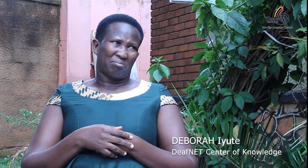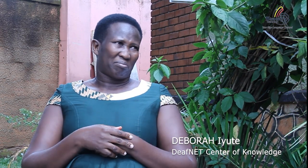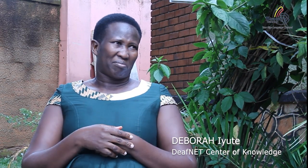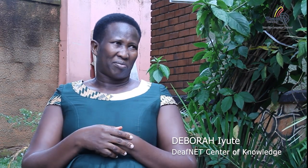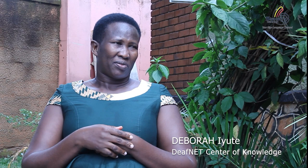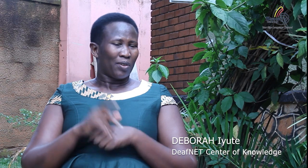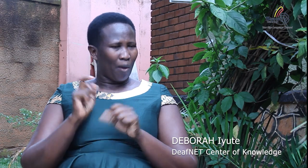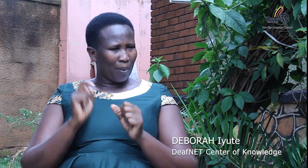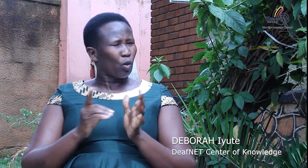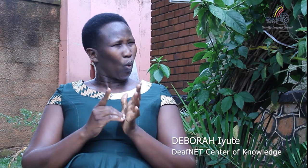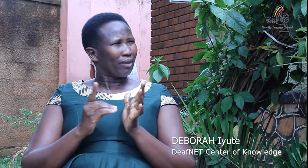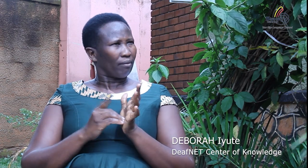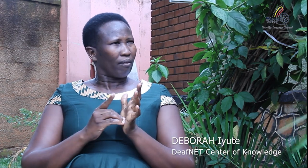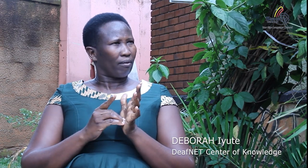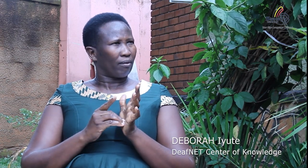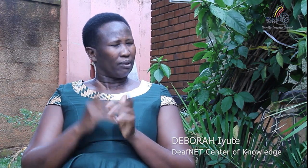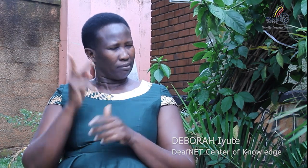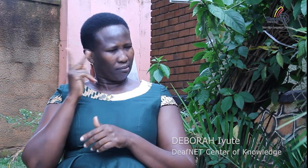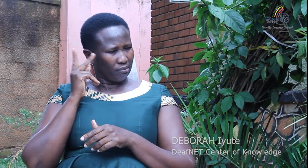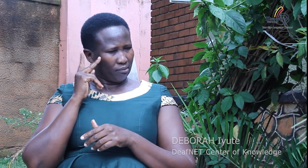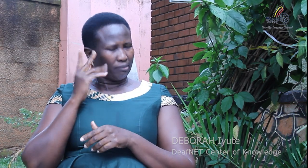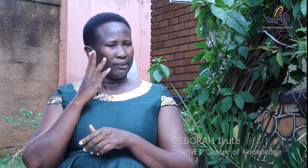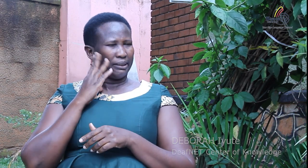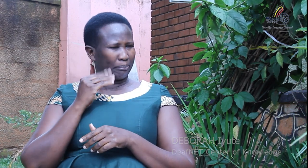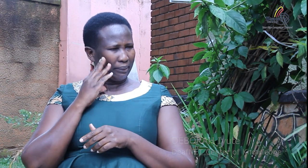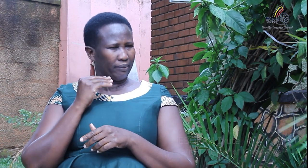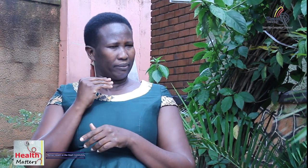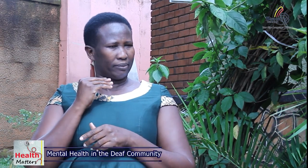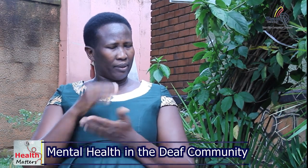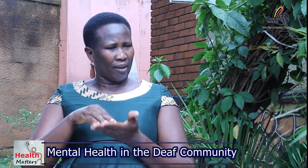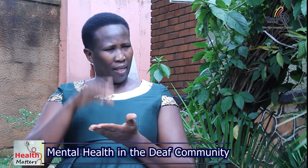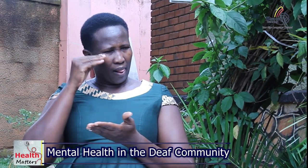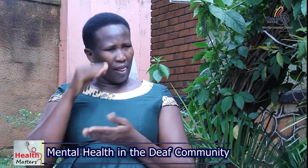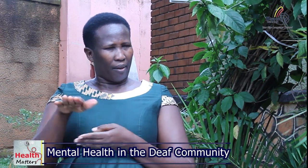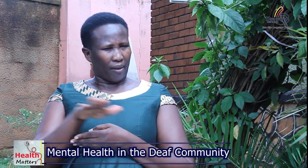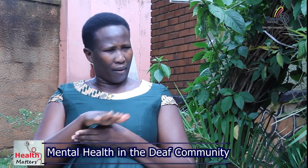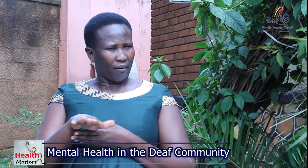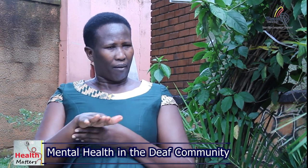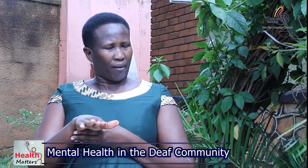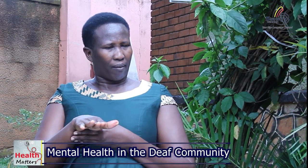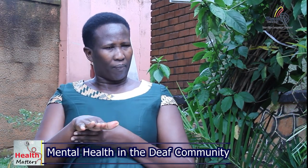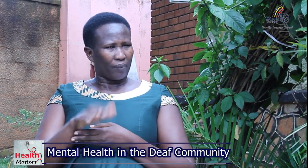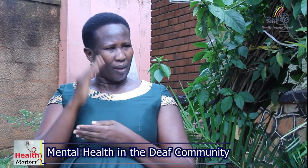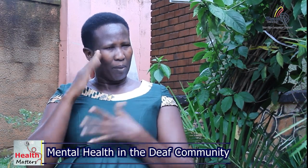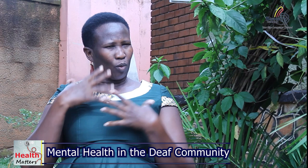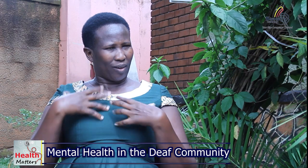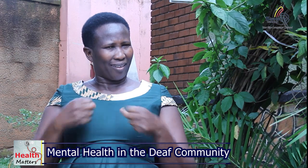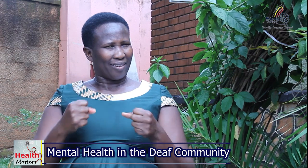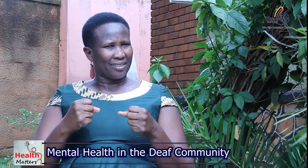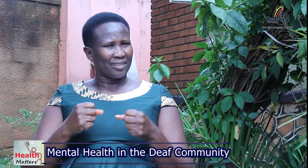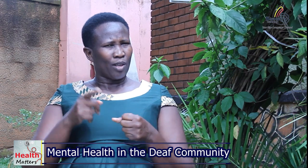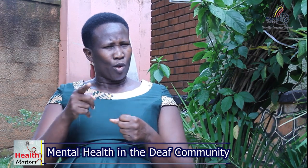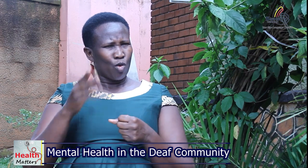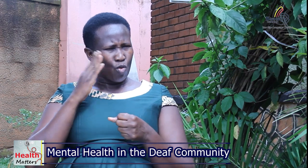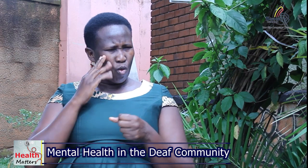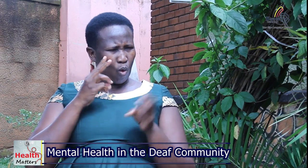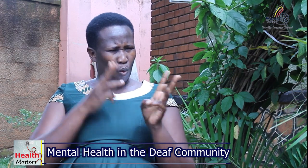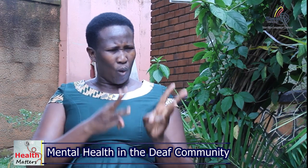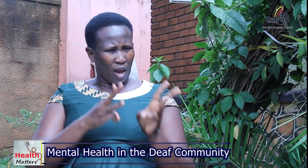no professional people who can support us in mental health and the deaf area so we